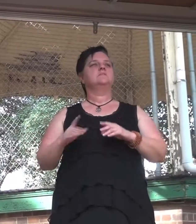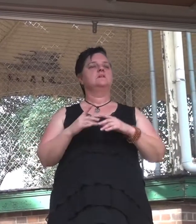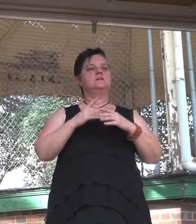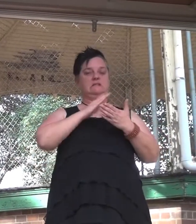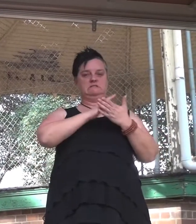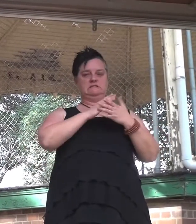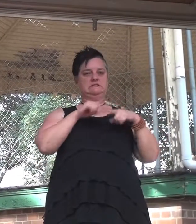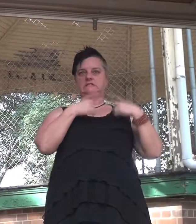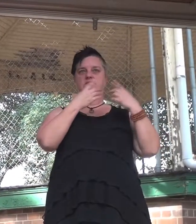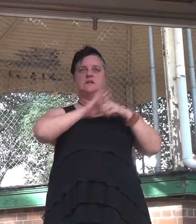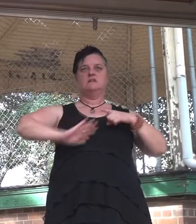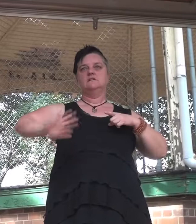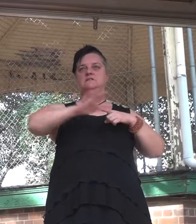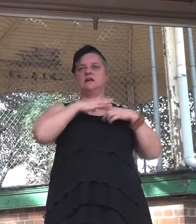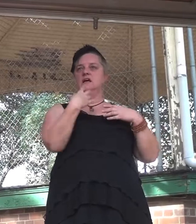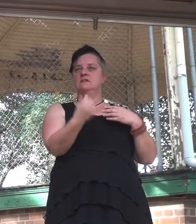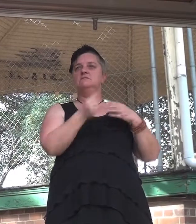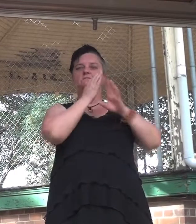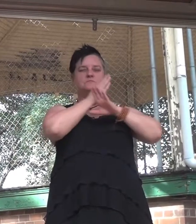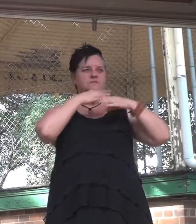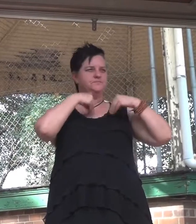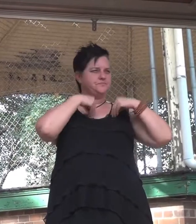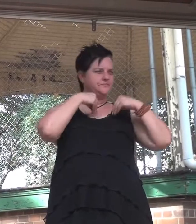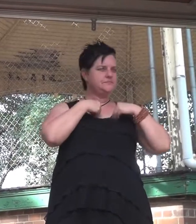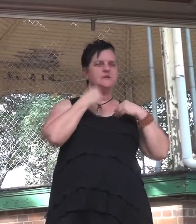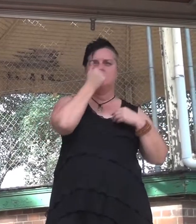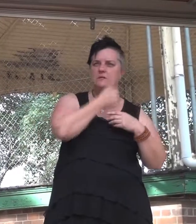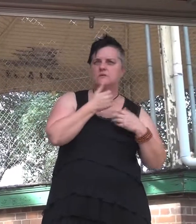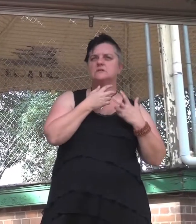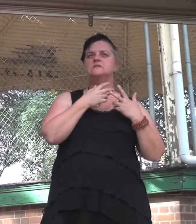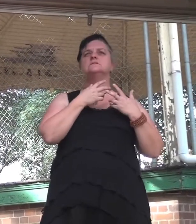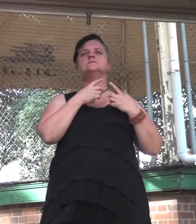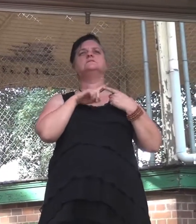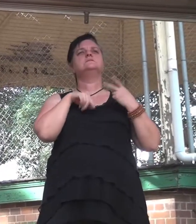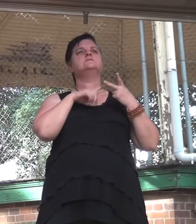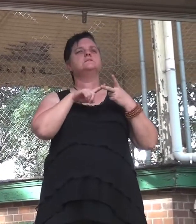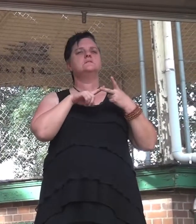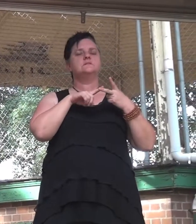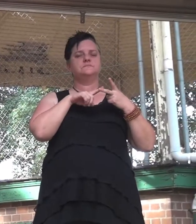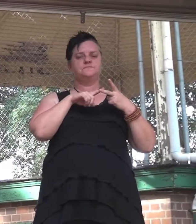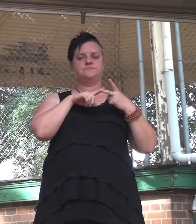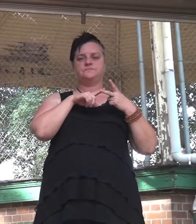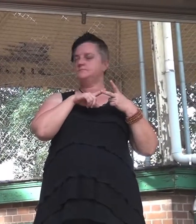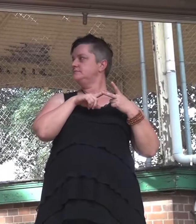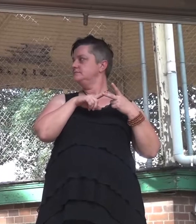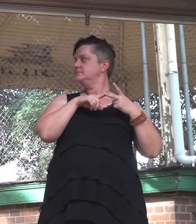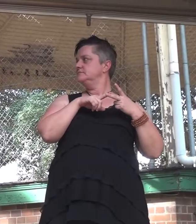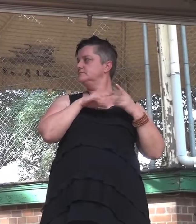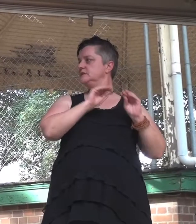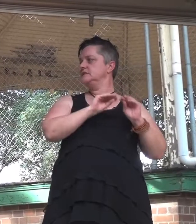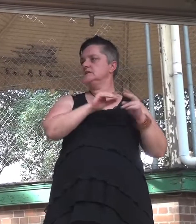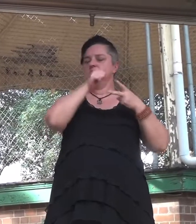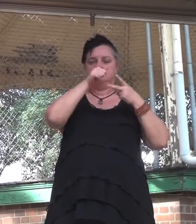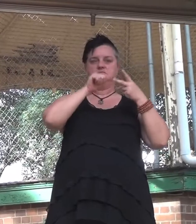transport, education, health, childcare, defence. This did not start last week. It did not start in September last